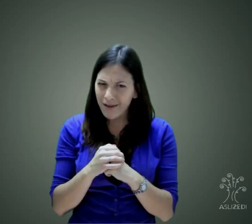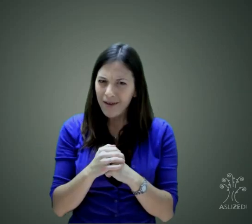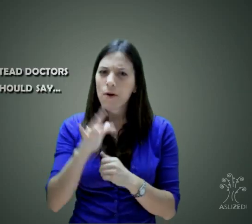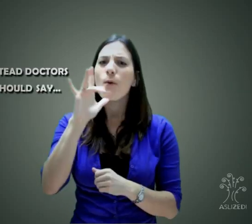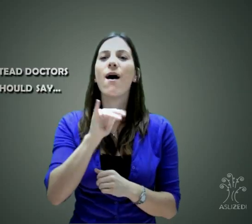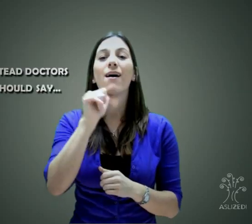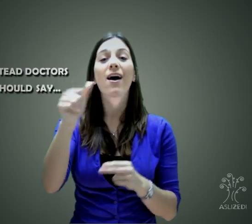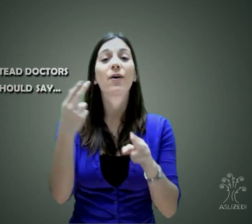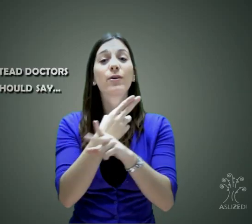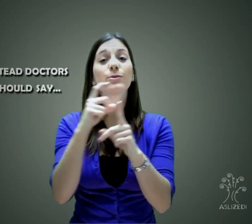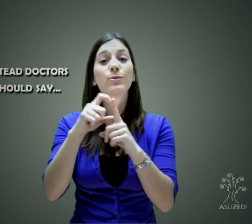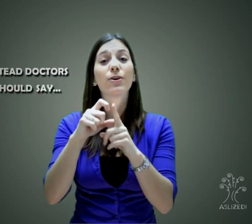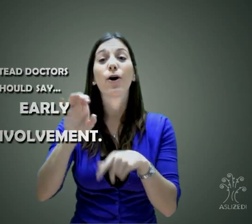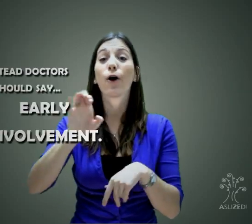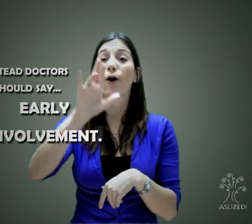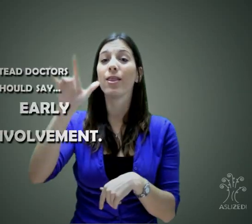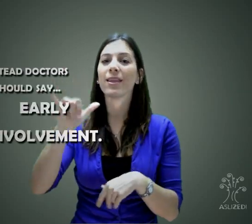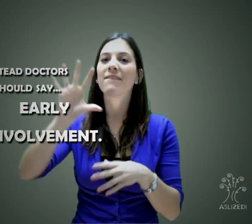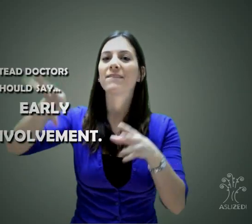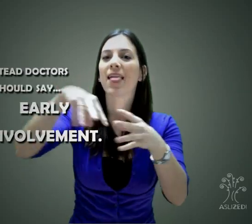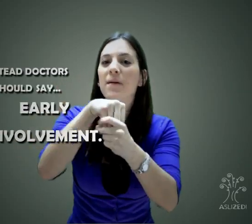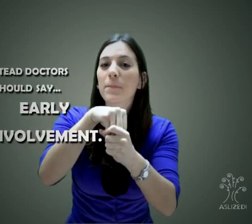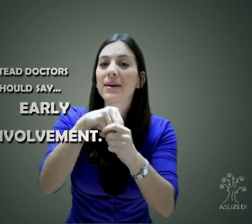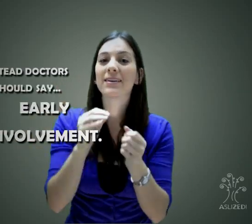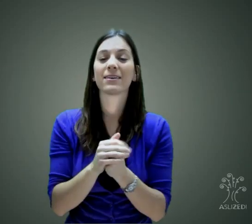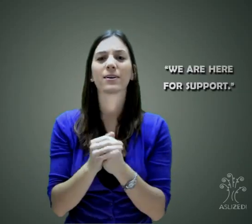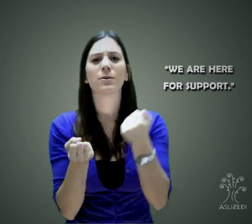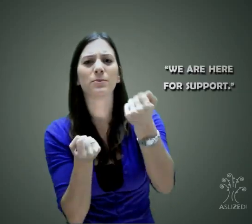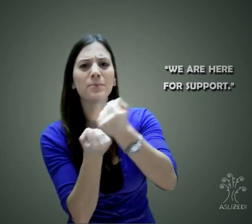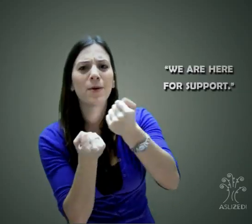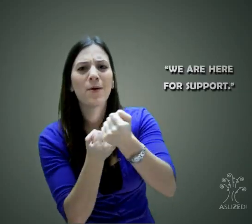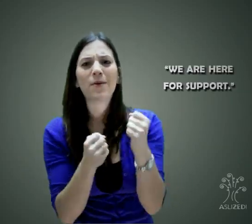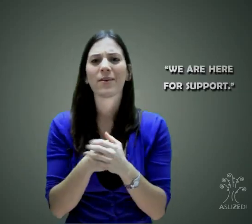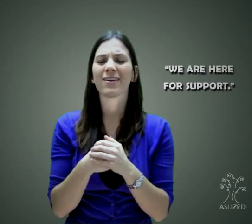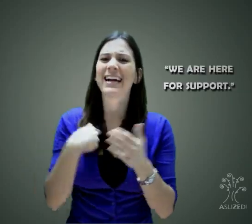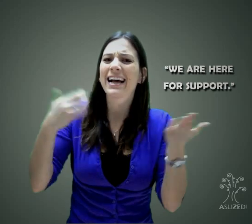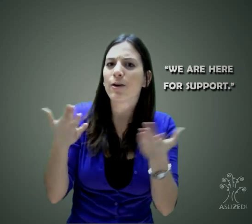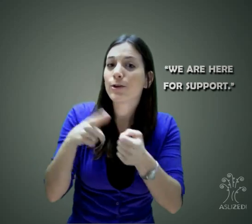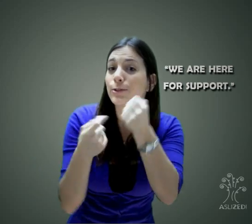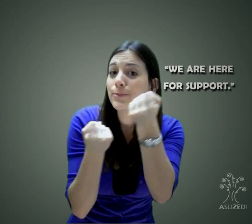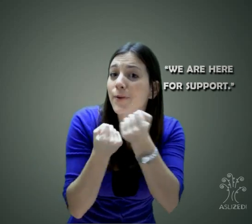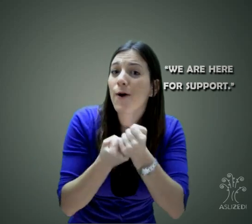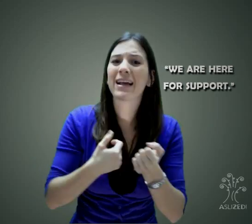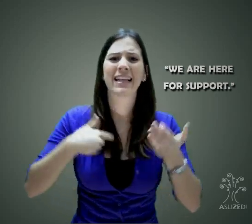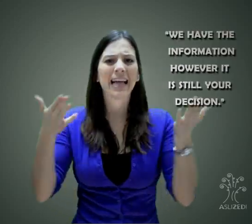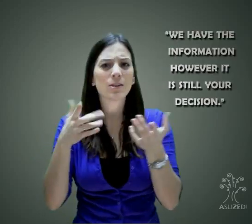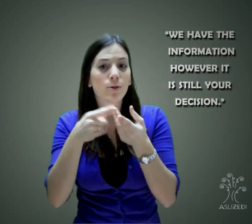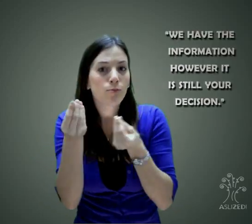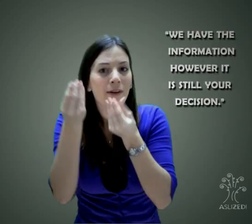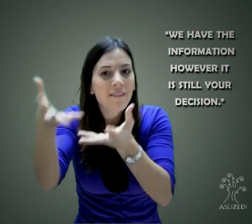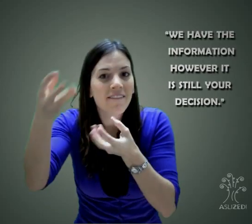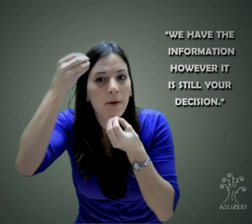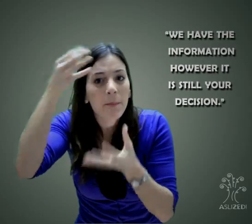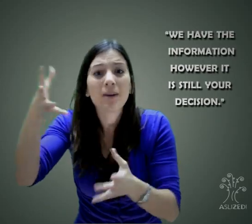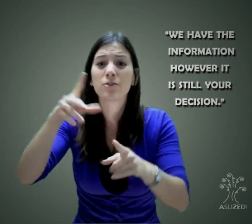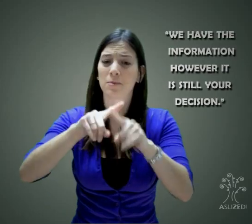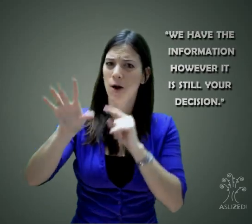term is involvement. They should put more emphasis on saying things like, we're here to support you and provide you with information. However, the decision is still yours.